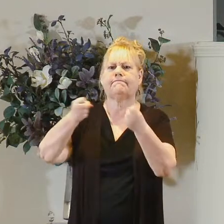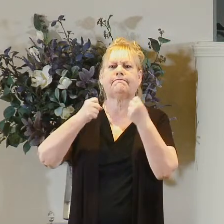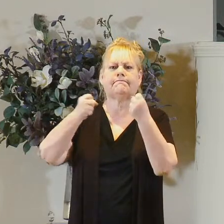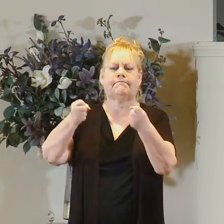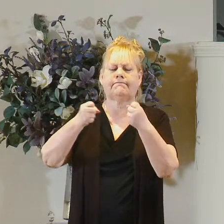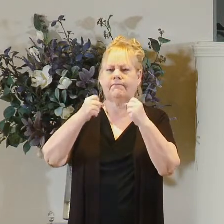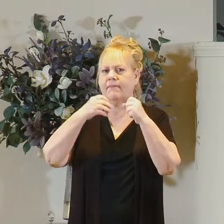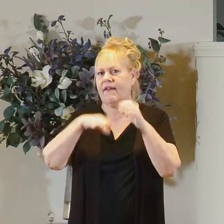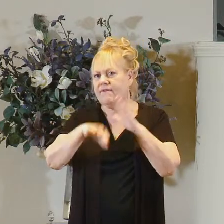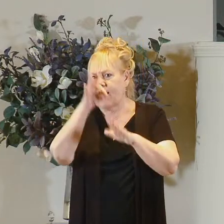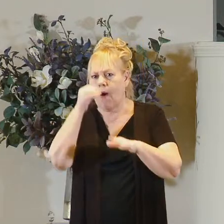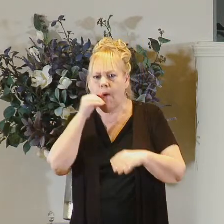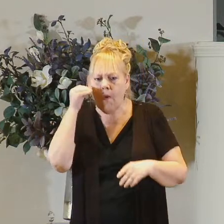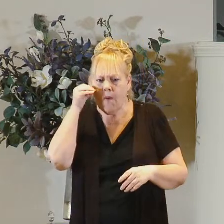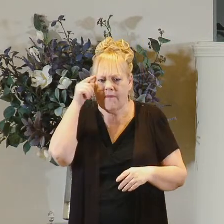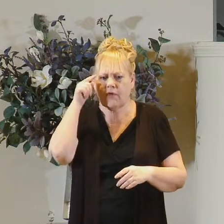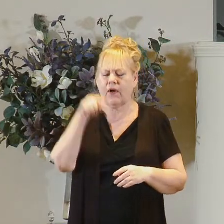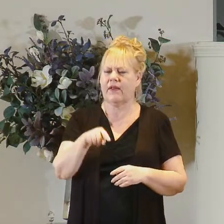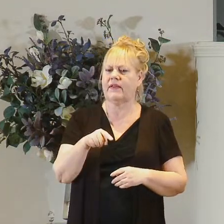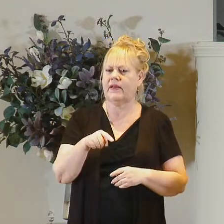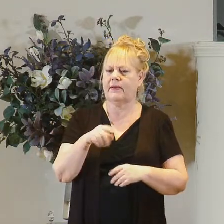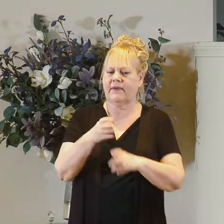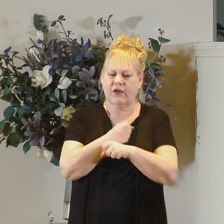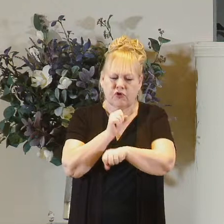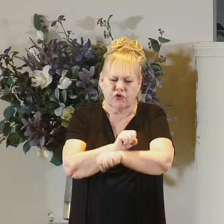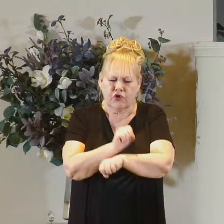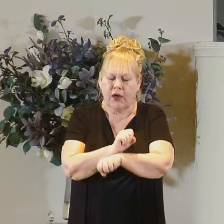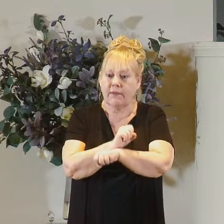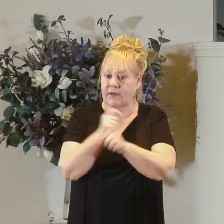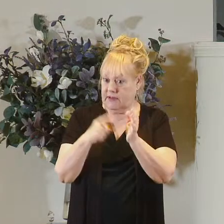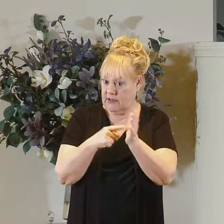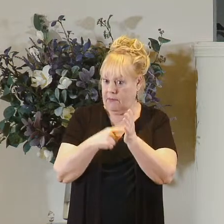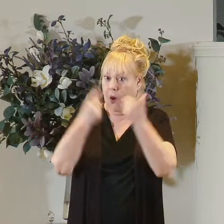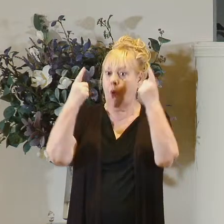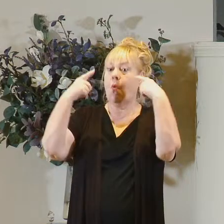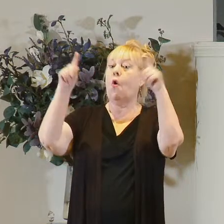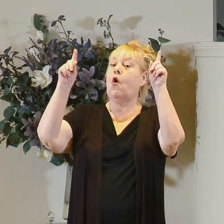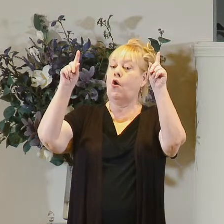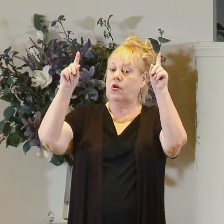we've helped them to get jobs and sometimes it works